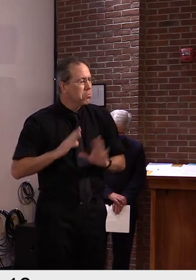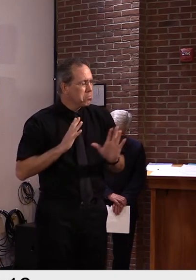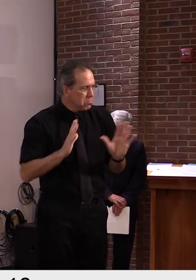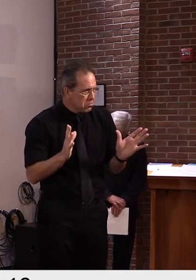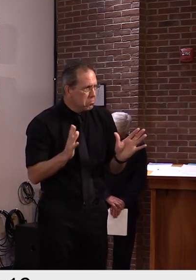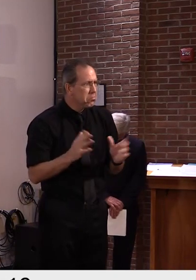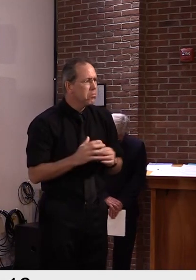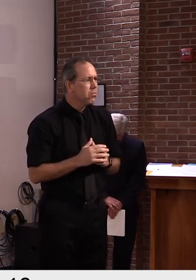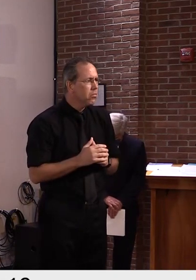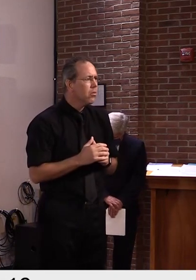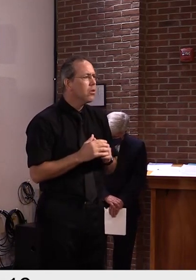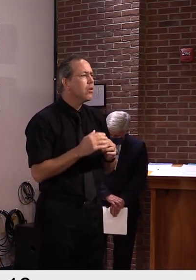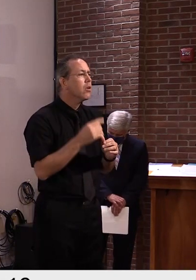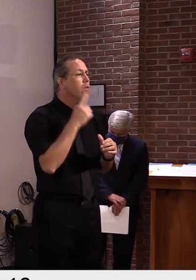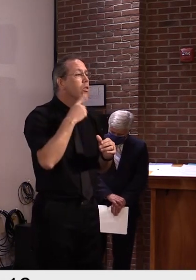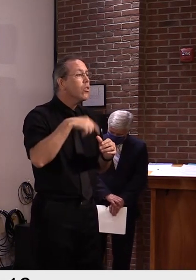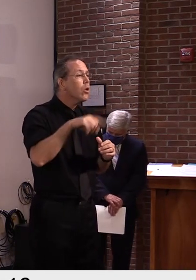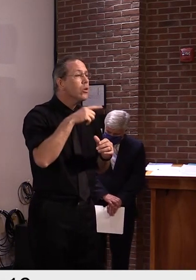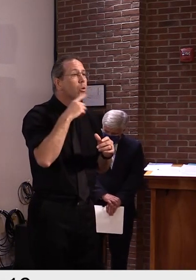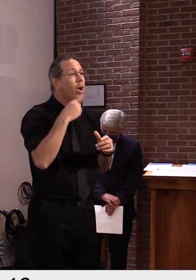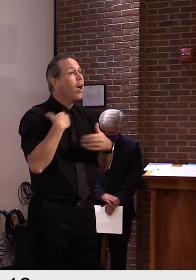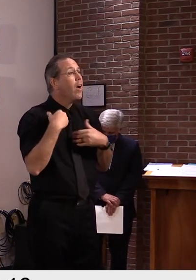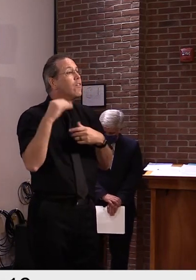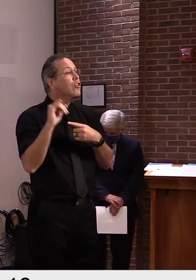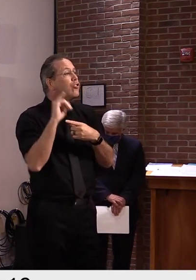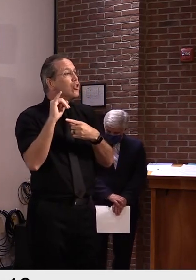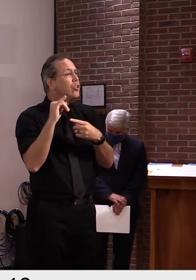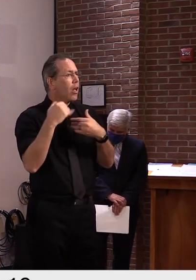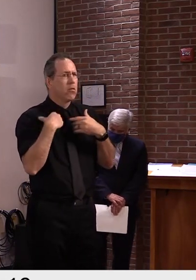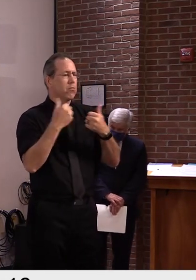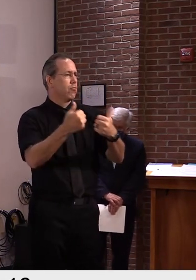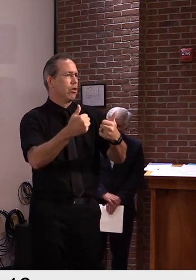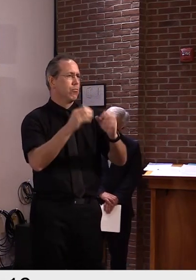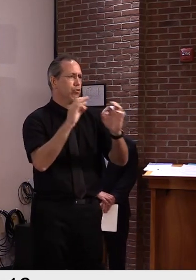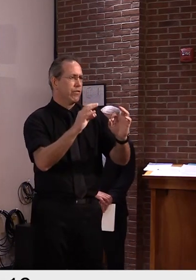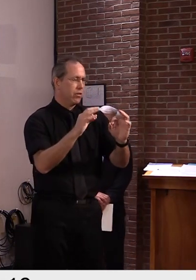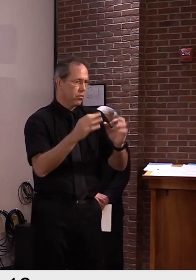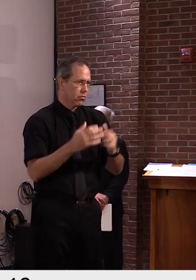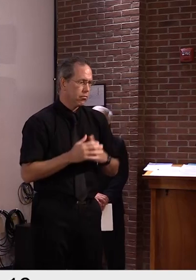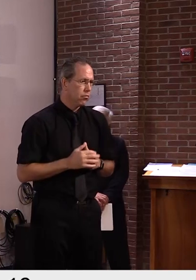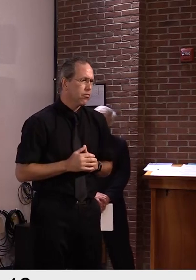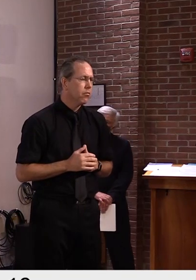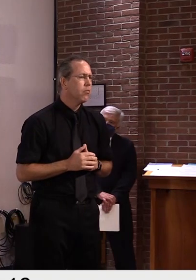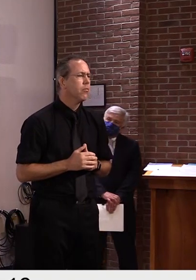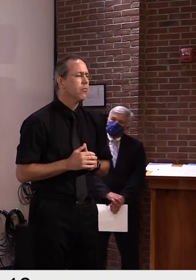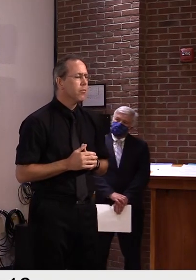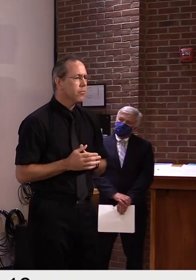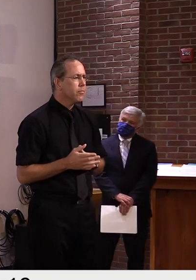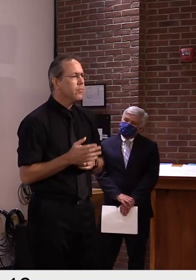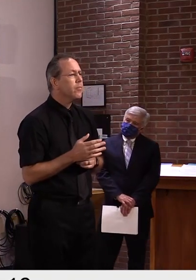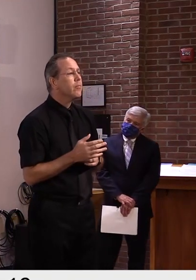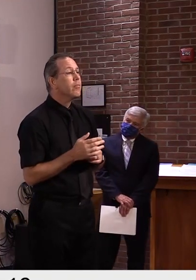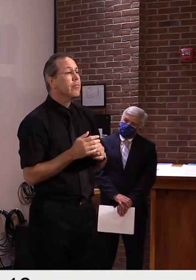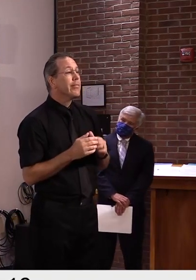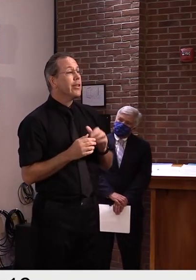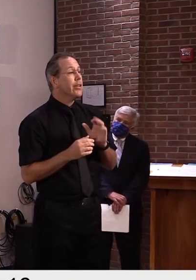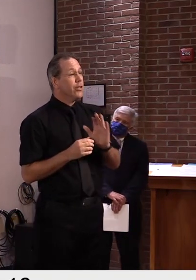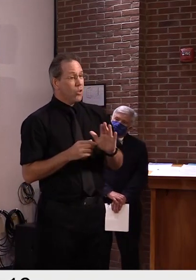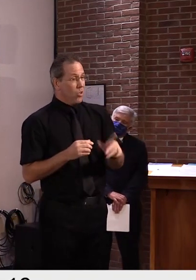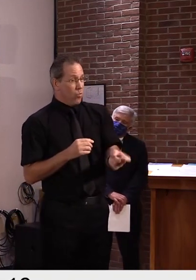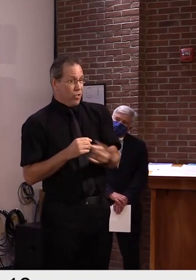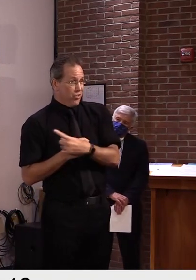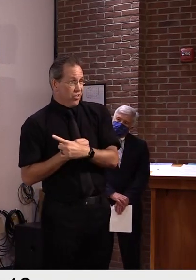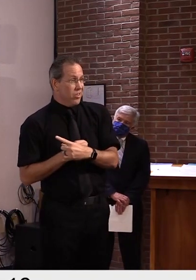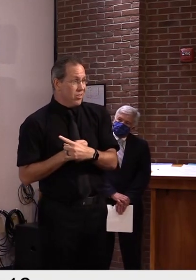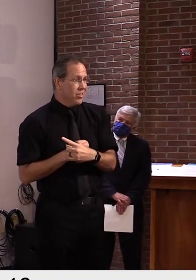uh, their bang for their buck, if you will. But then when you look at that 93, 94, 95% of premiums, and I think your question is sort of, you know, what